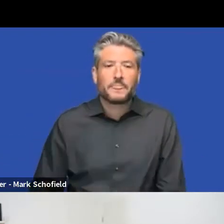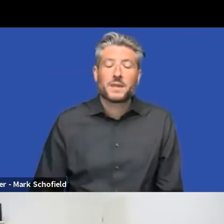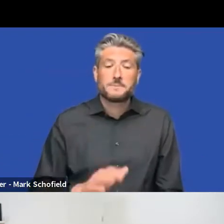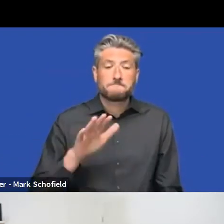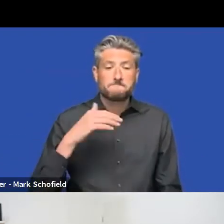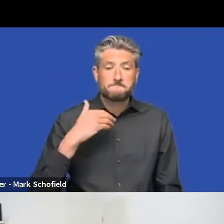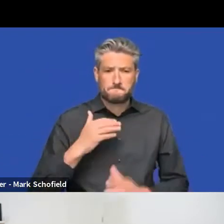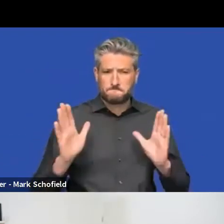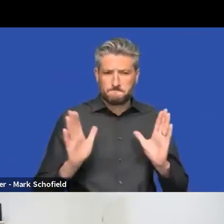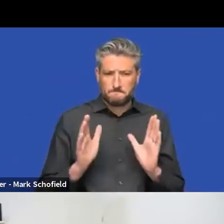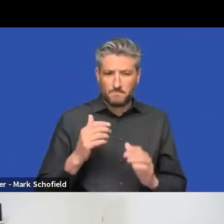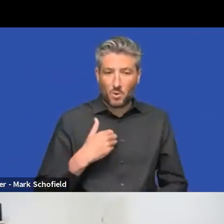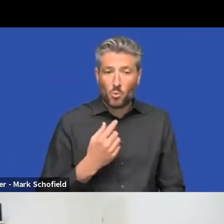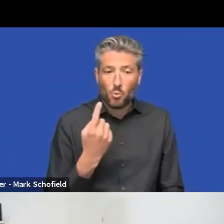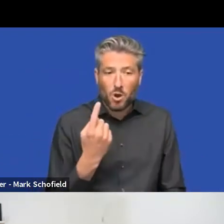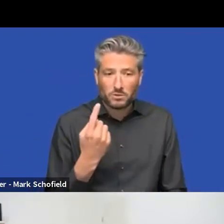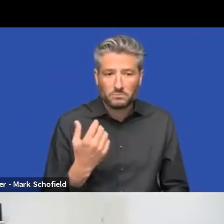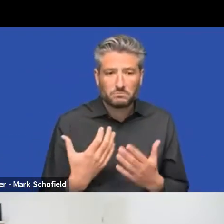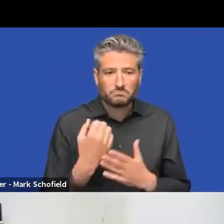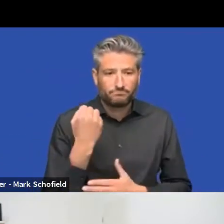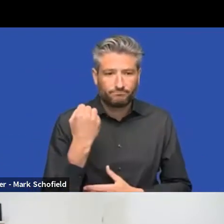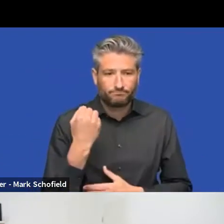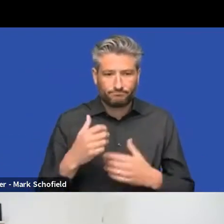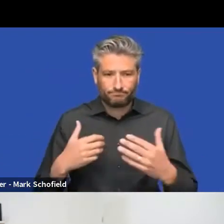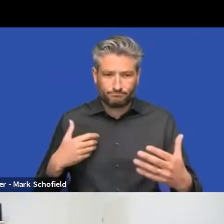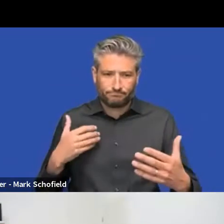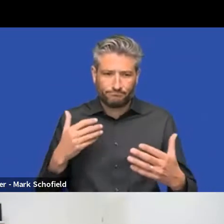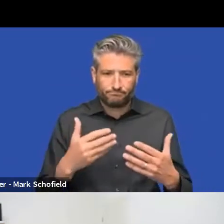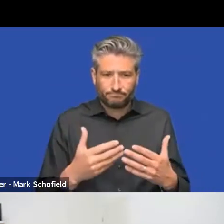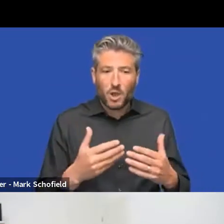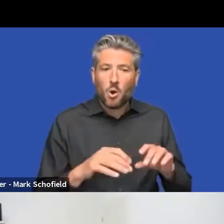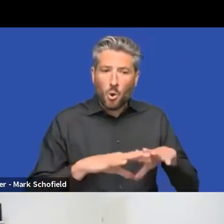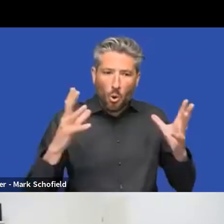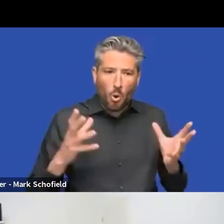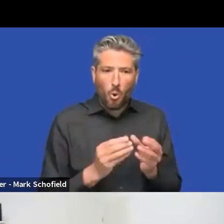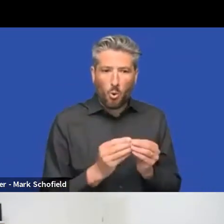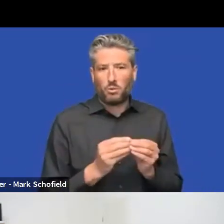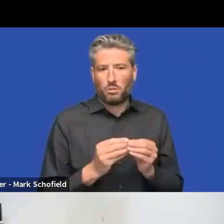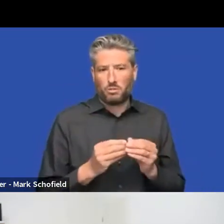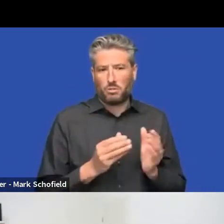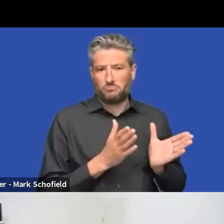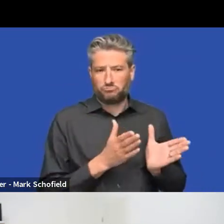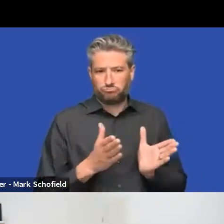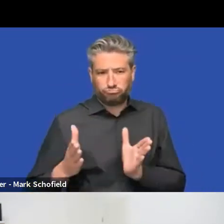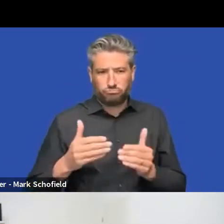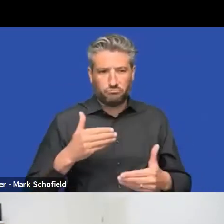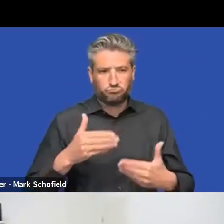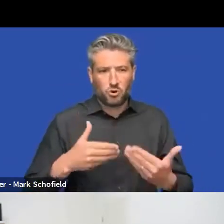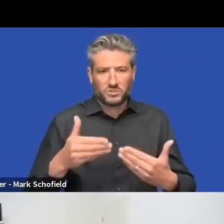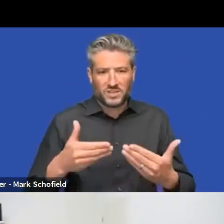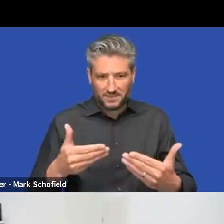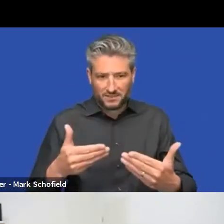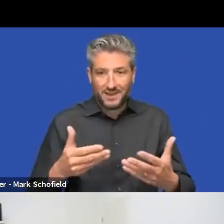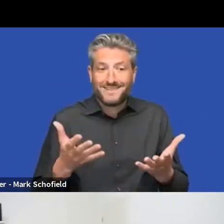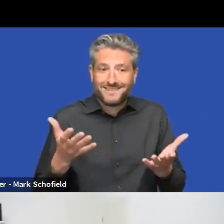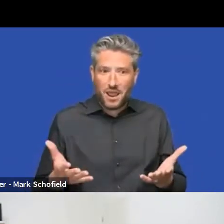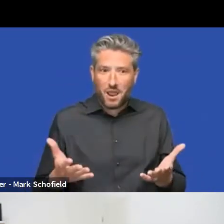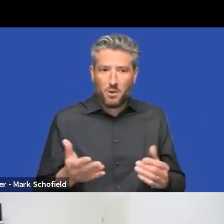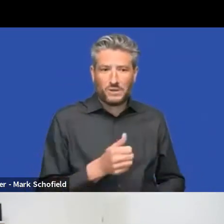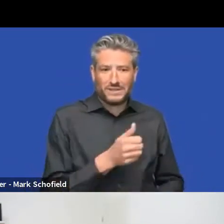for the entire process and then we want to do one for each of the, the main parts. So we, we had one out also for the UI library.